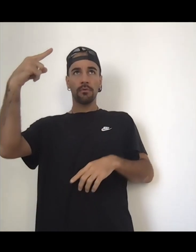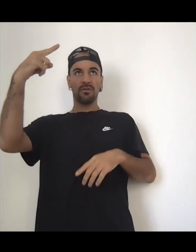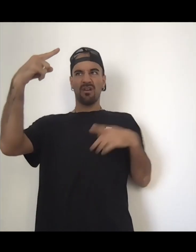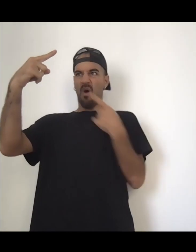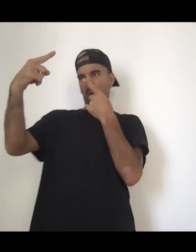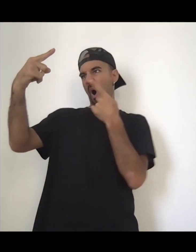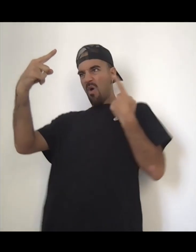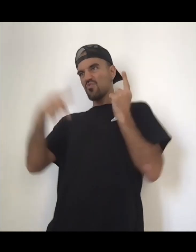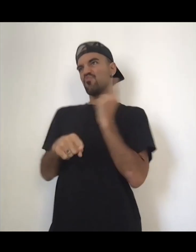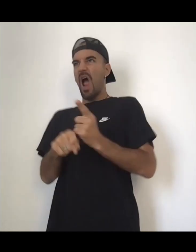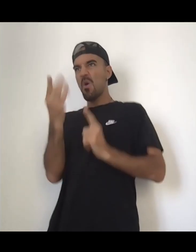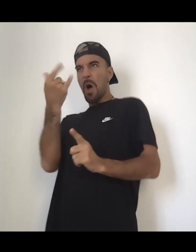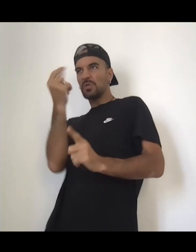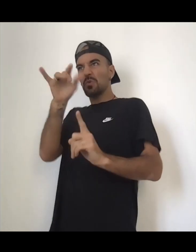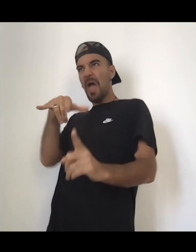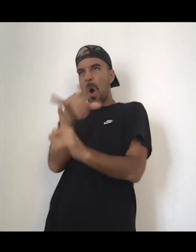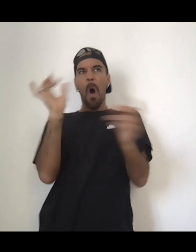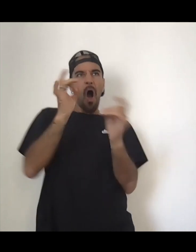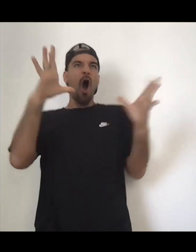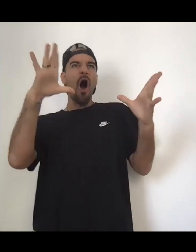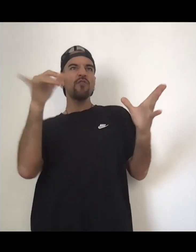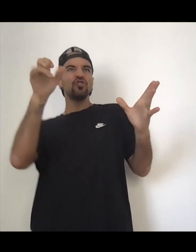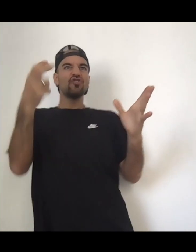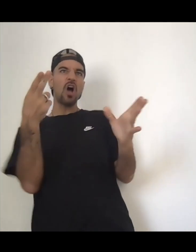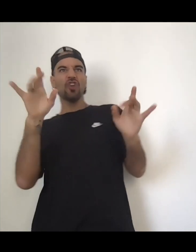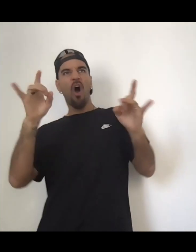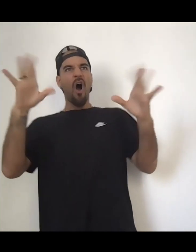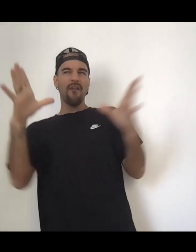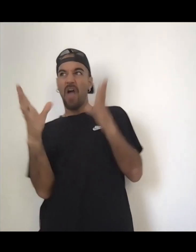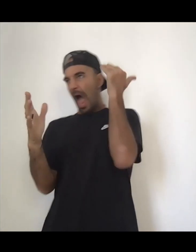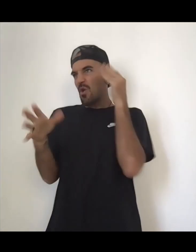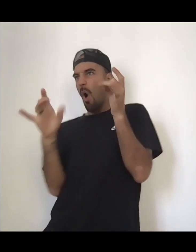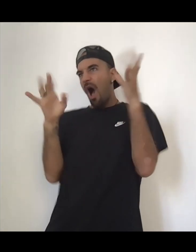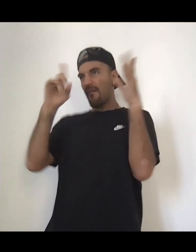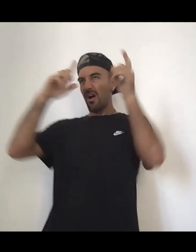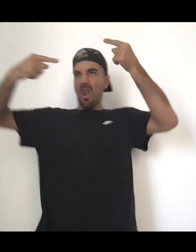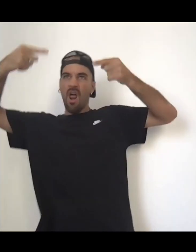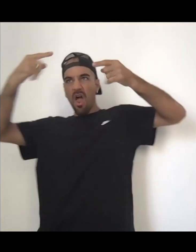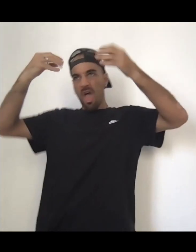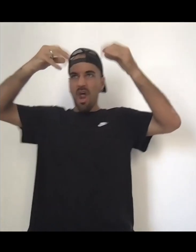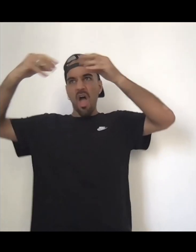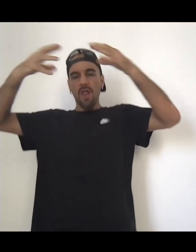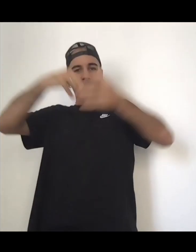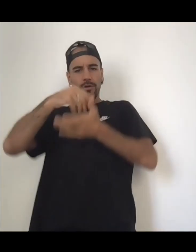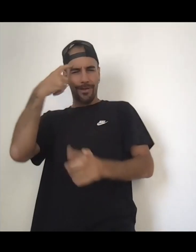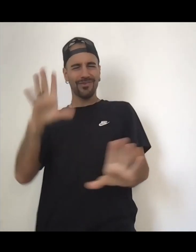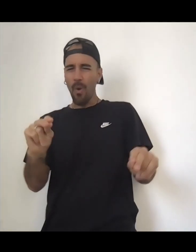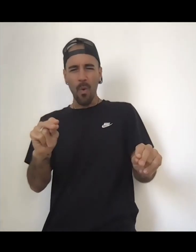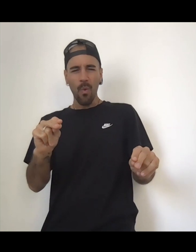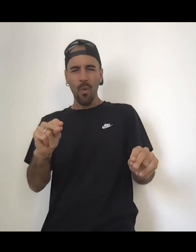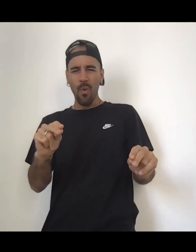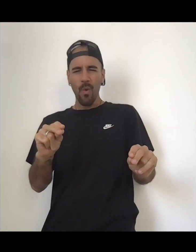conversation with yourself trying to work through that thought now. Don't. Don't work through any thought. It's just, I can't believe Josh did that. And then you're like, wow.